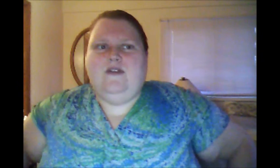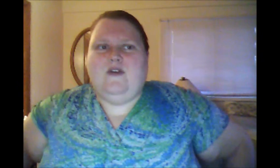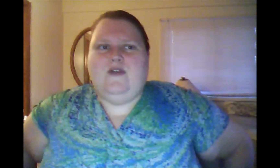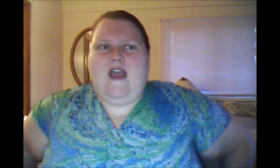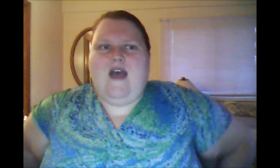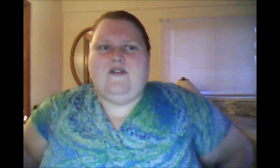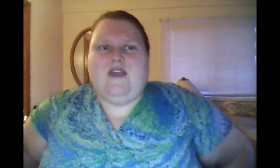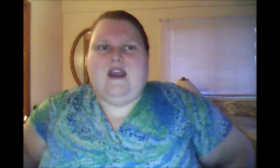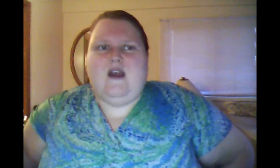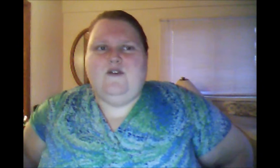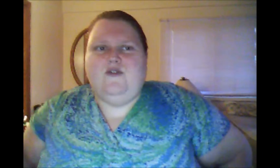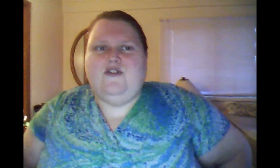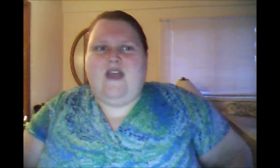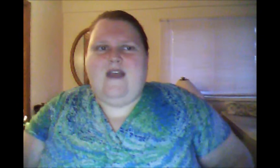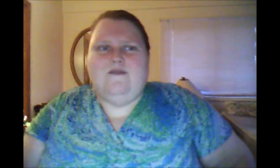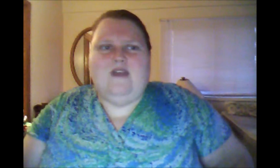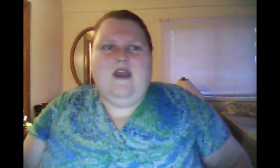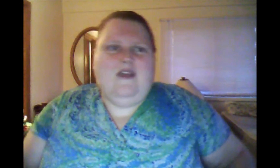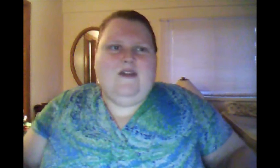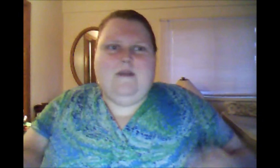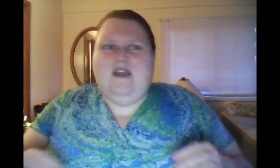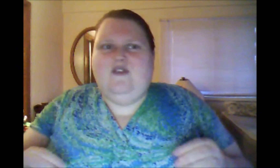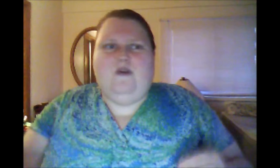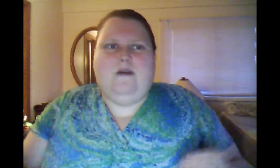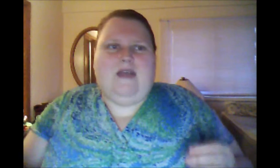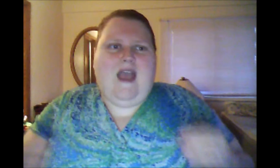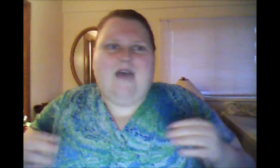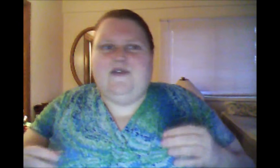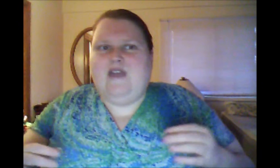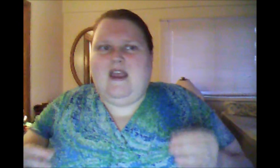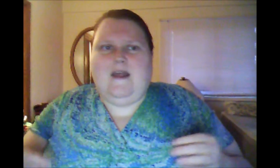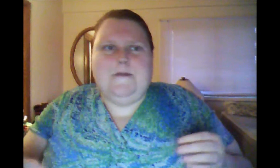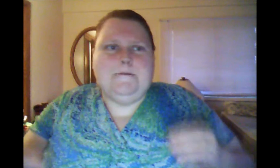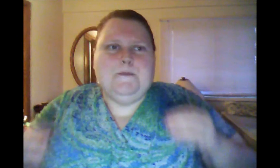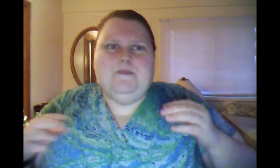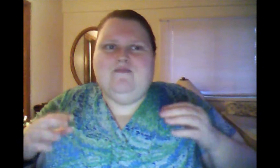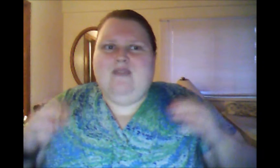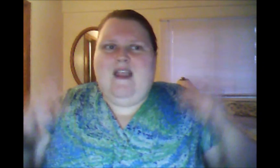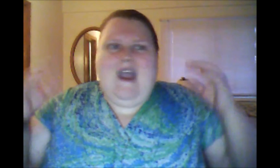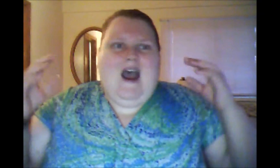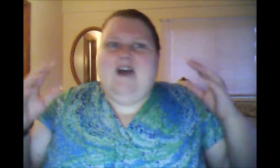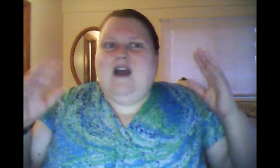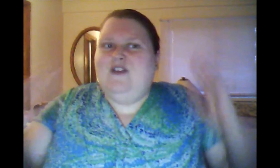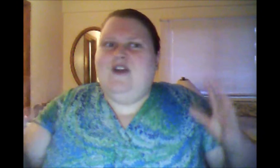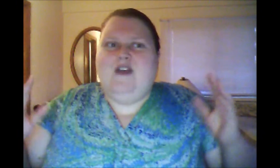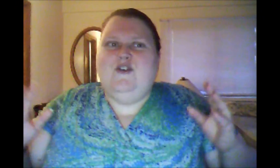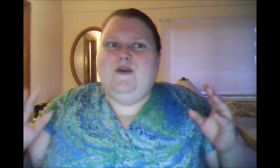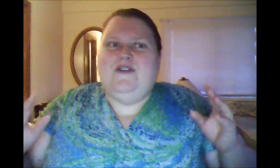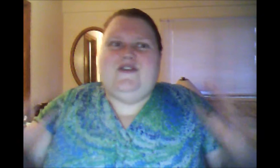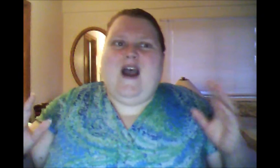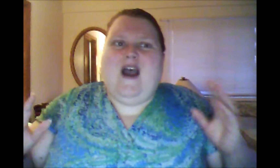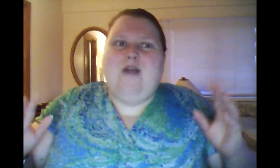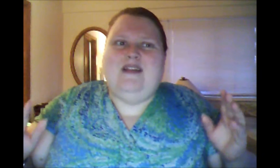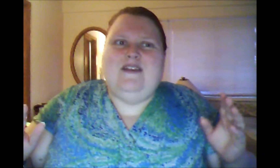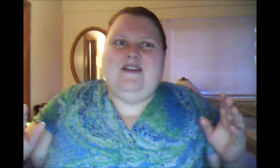are asking, are you saved? They might as well be asking, are you a star-bellied